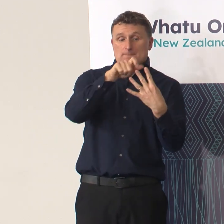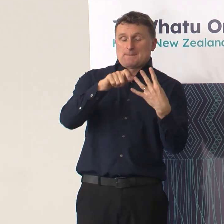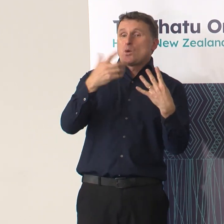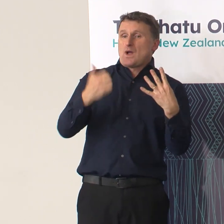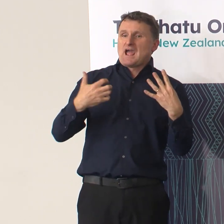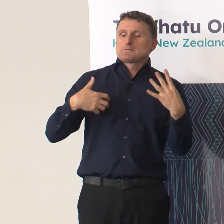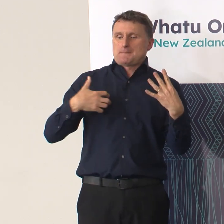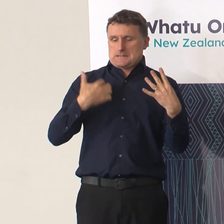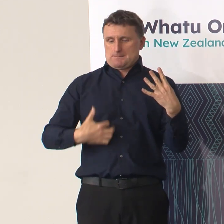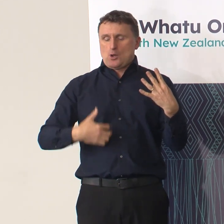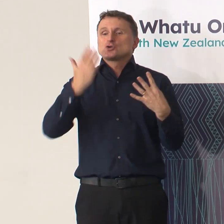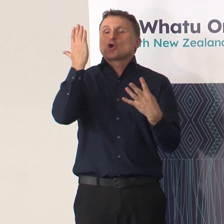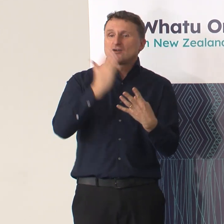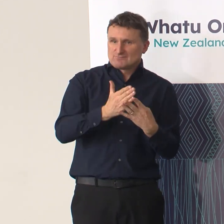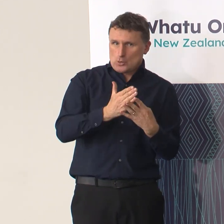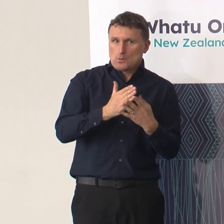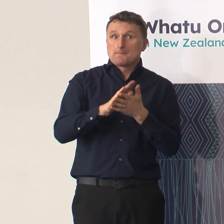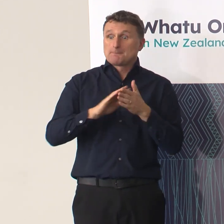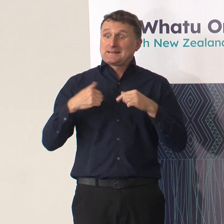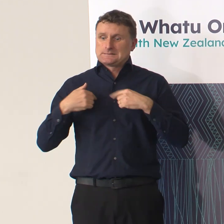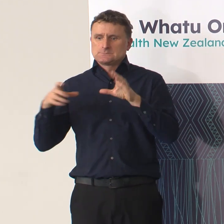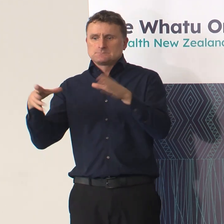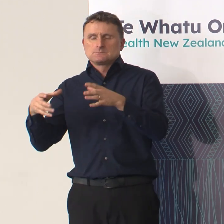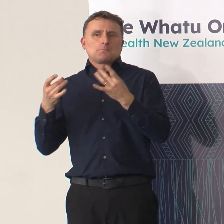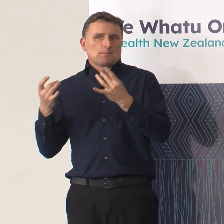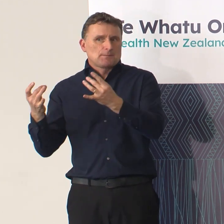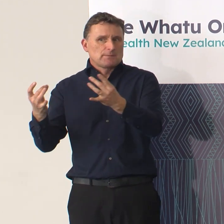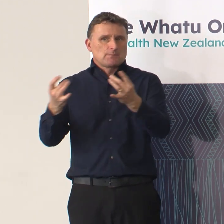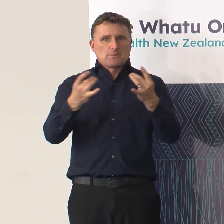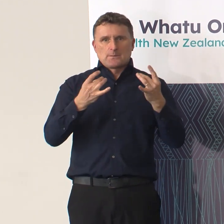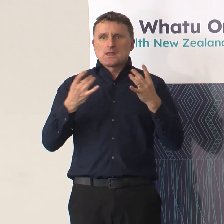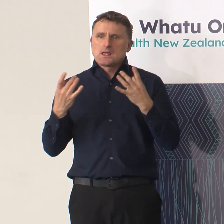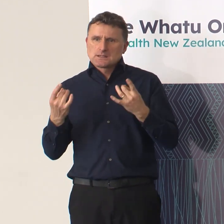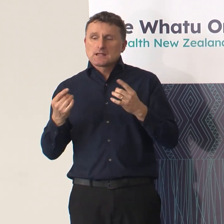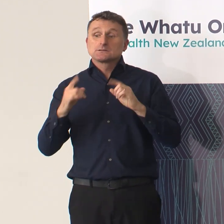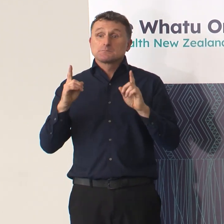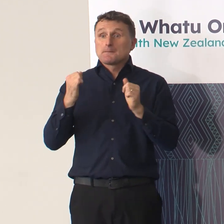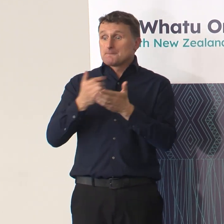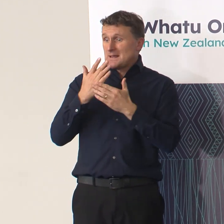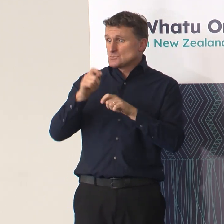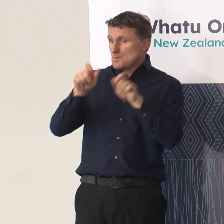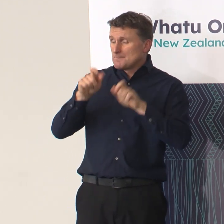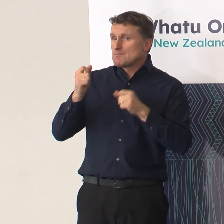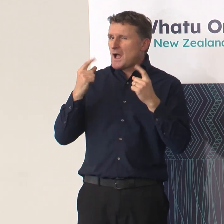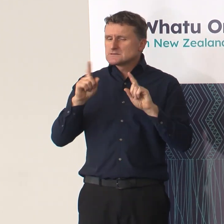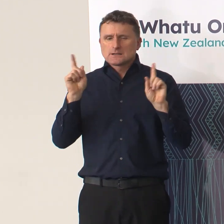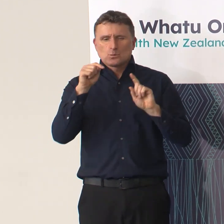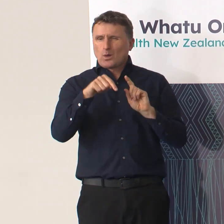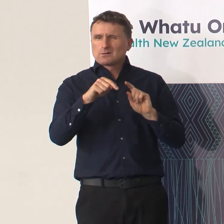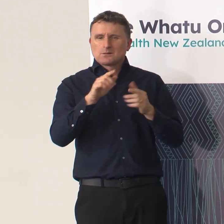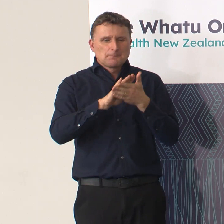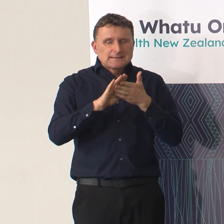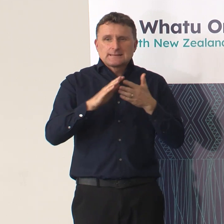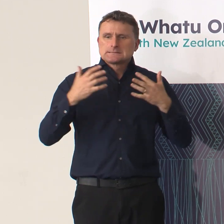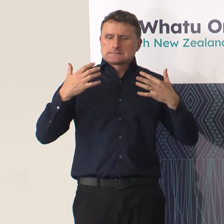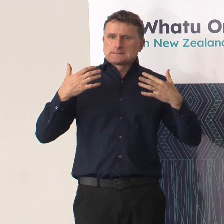so we have time to prepare. And so the biggest defence at the moment is making sure that people understand what monkeypox is, how